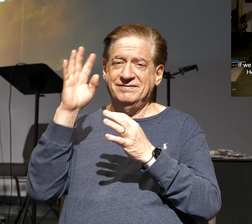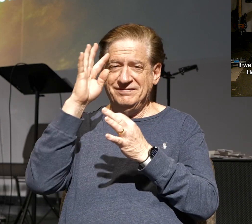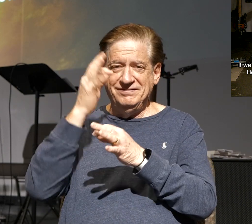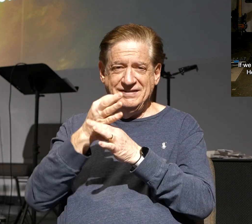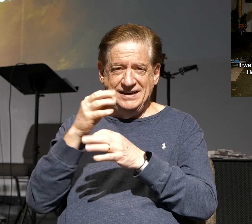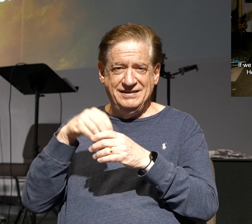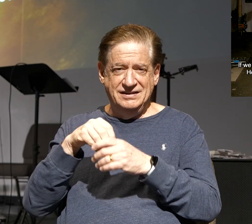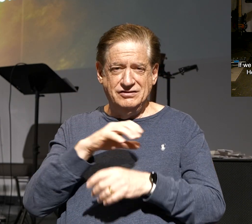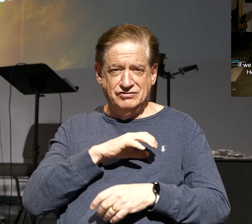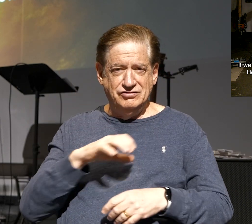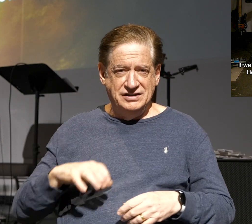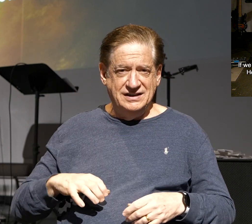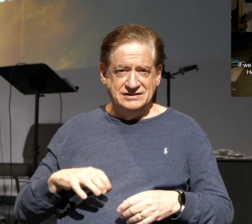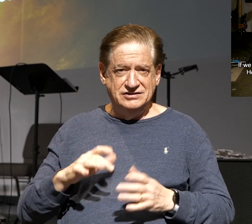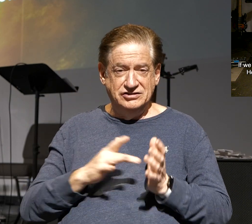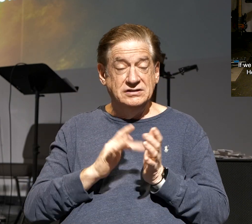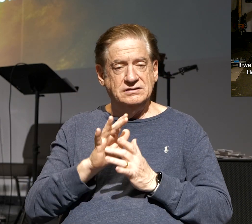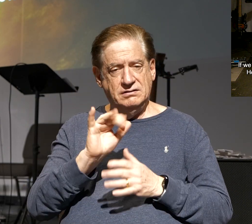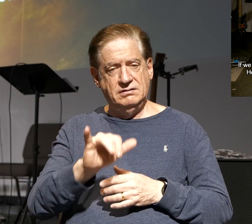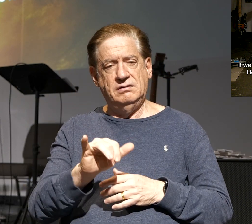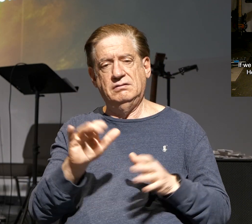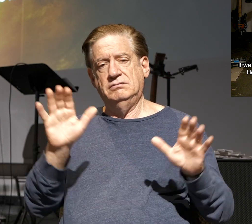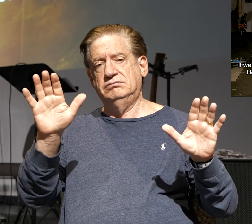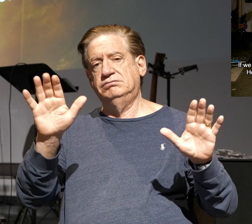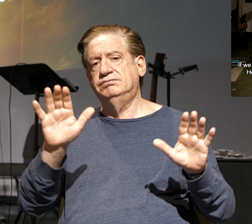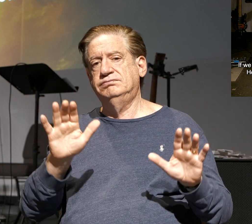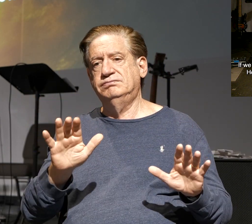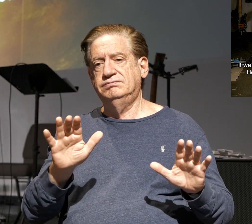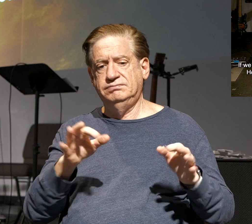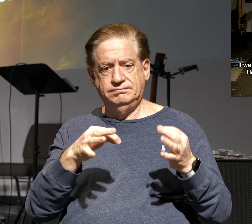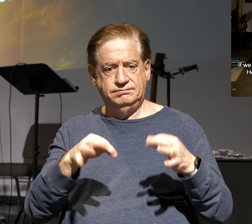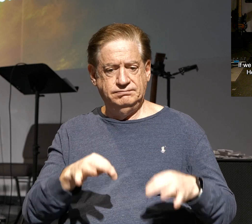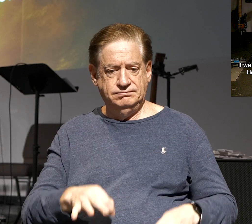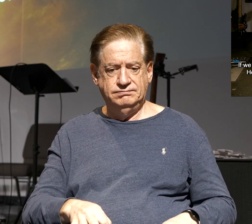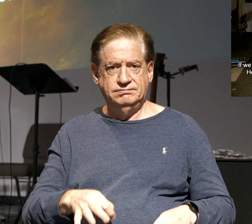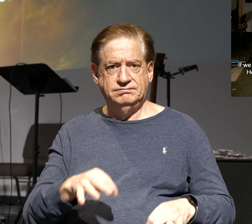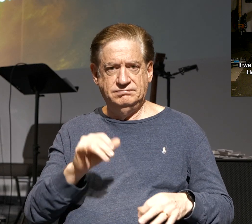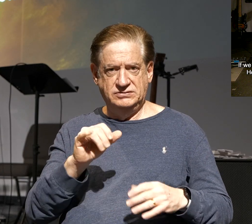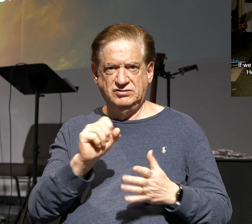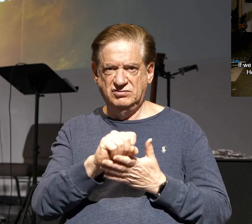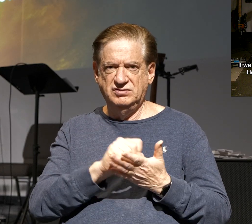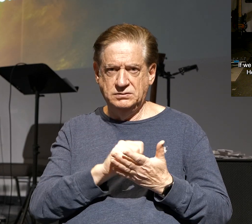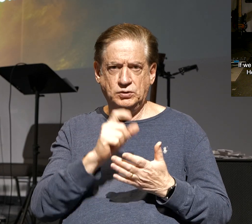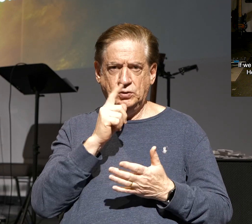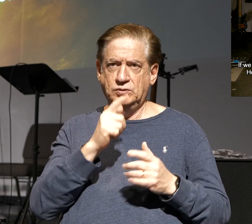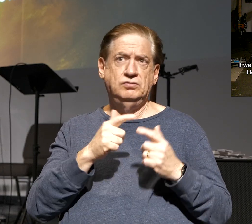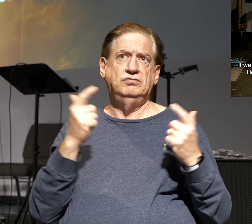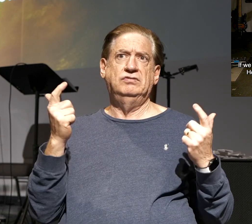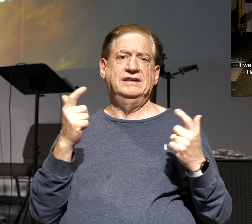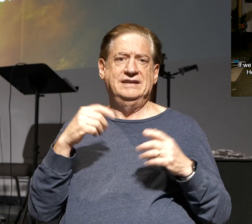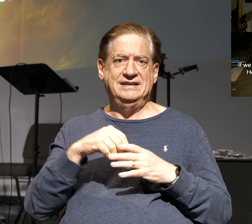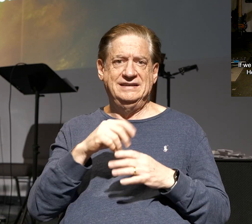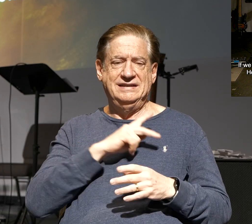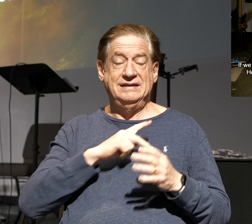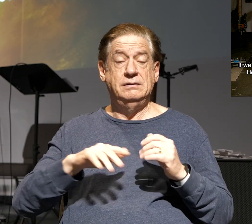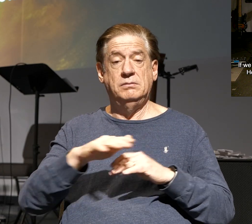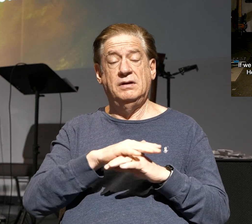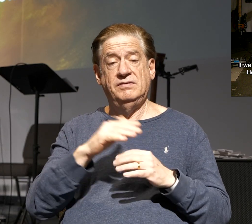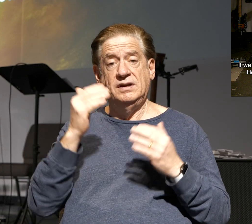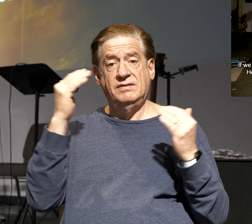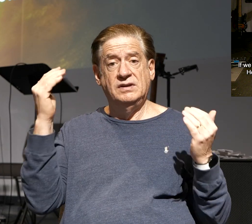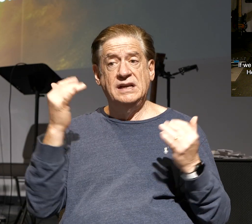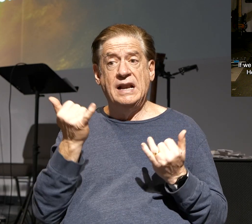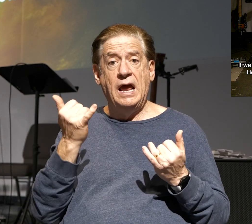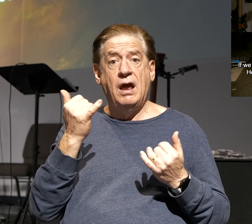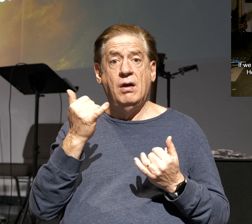that's what greatness is defined in Scripture. That's who's great in the kingdom of heaven. Now, let's start with the end